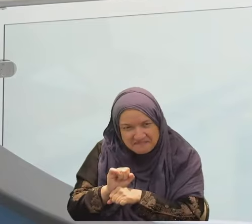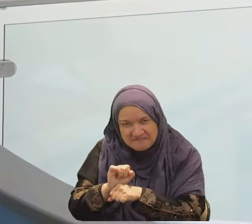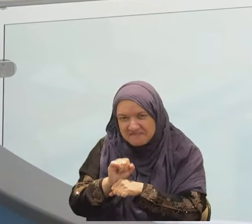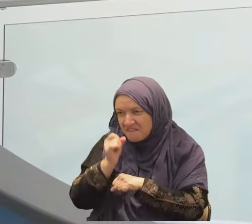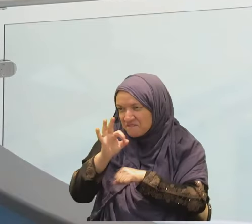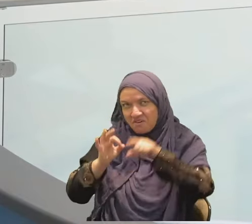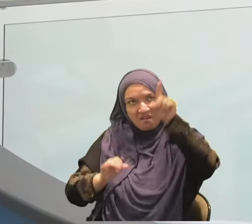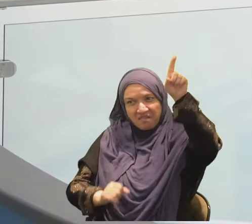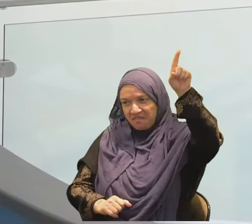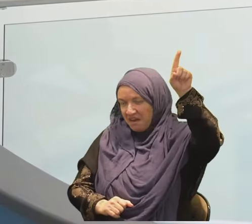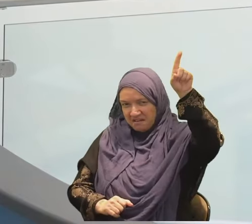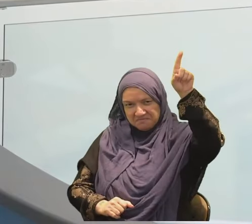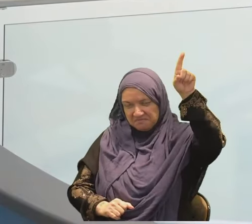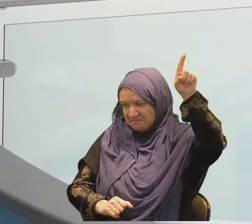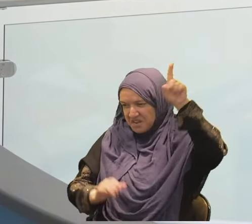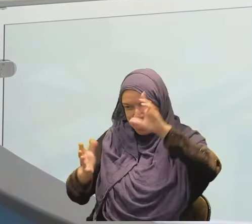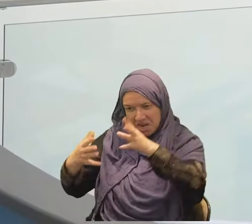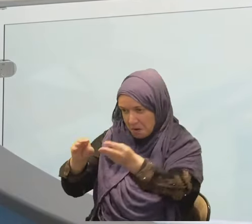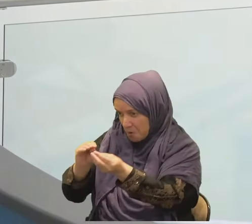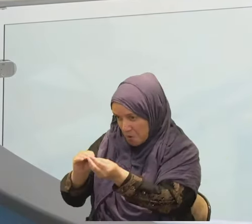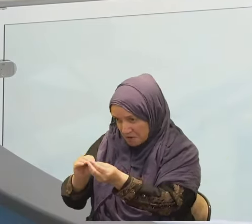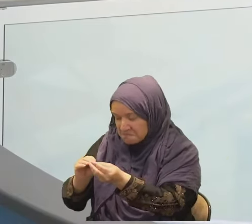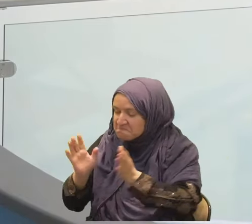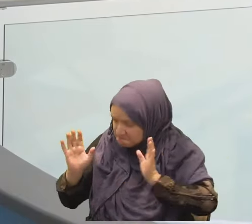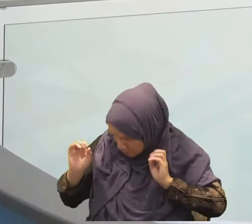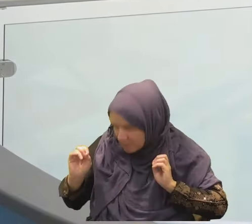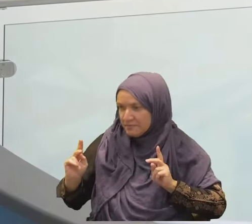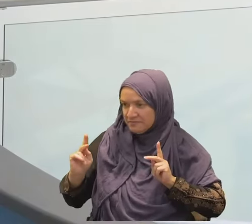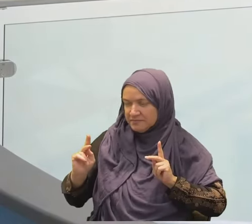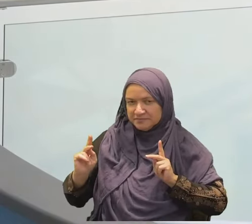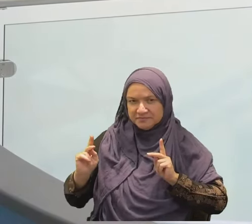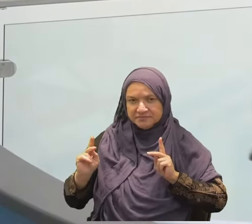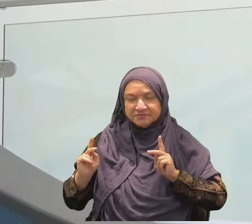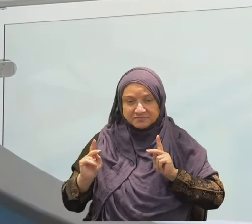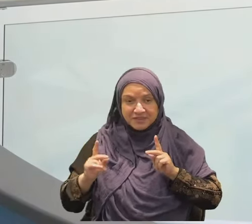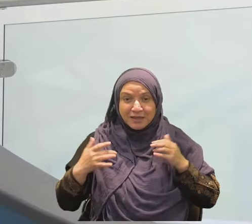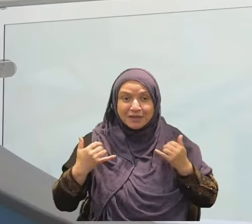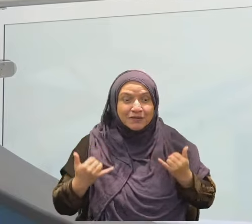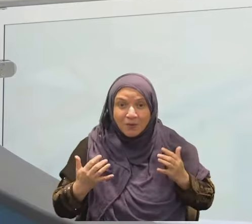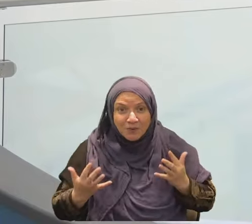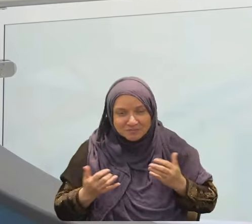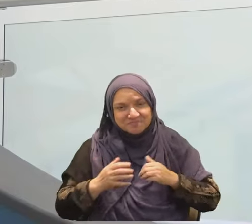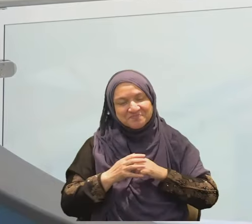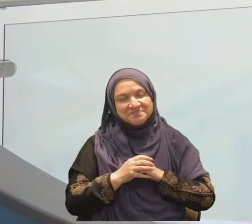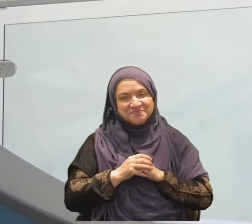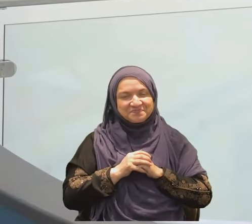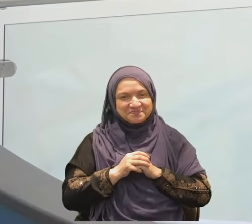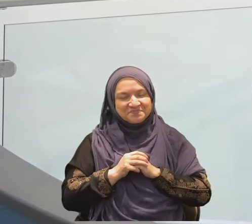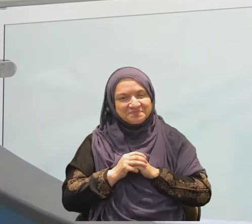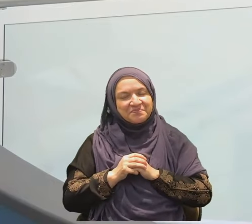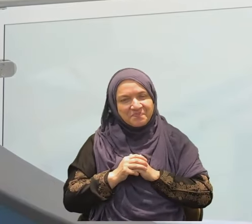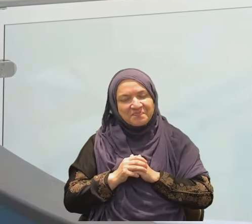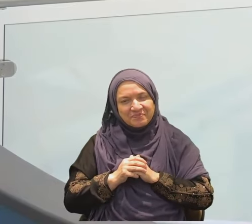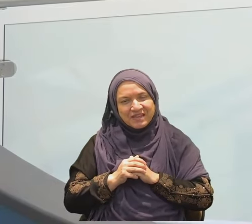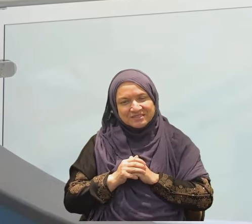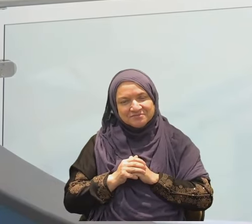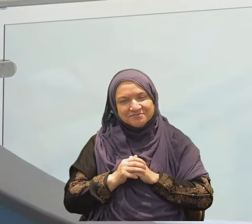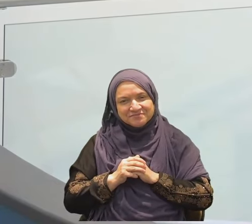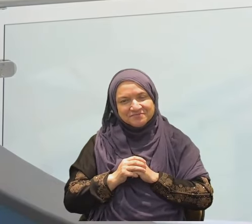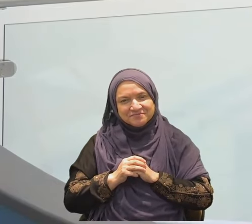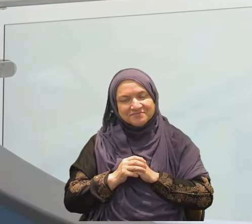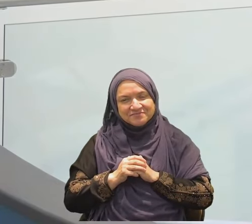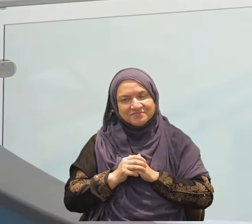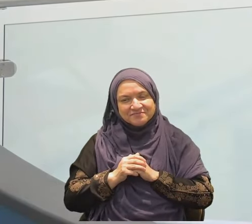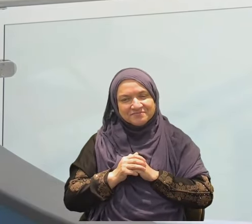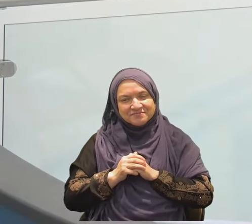Subhanallah. Now, you are going to pick a particular major to please that crowd. You are going to